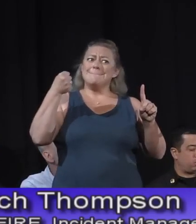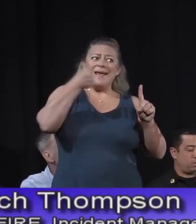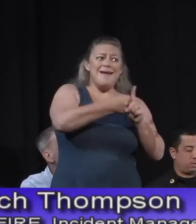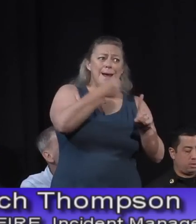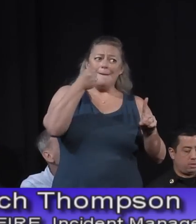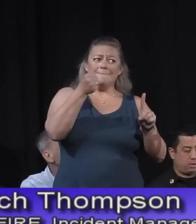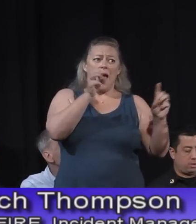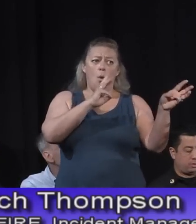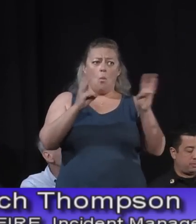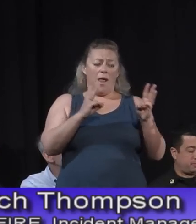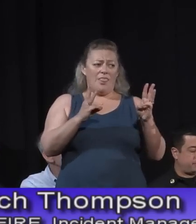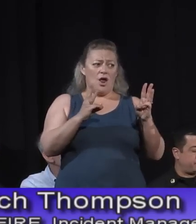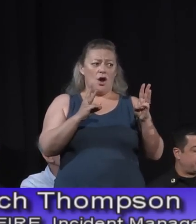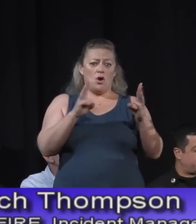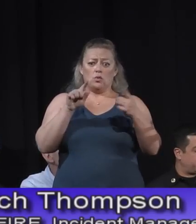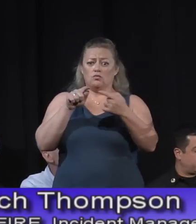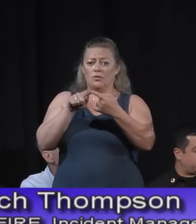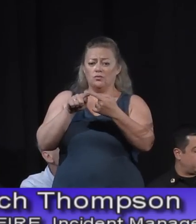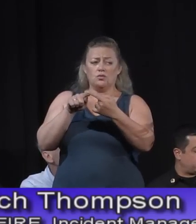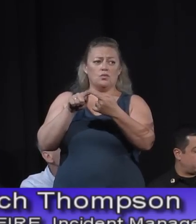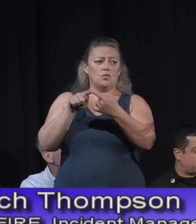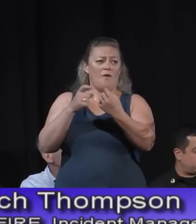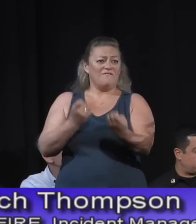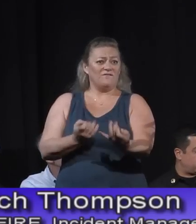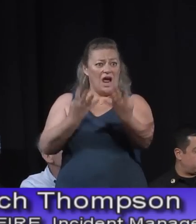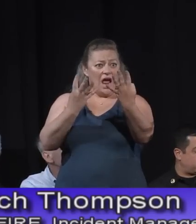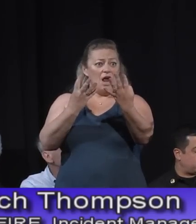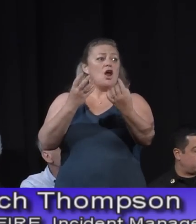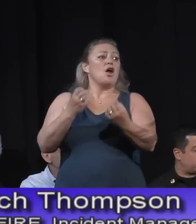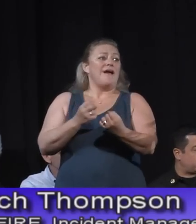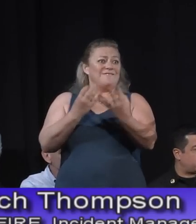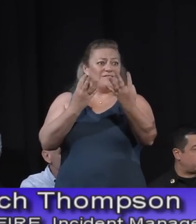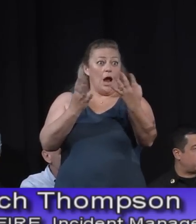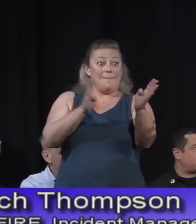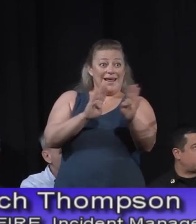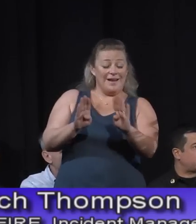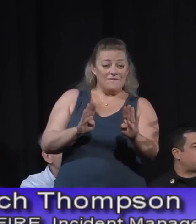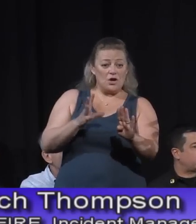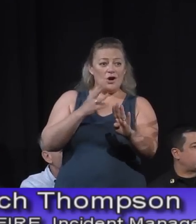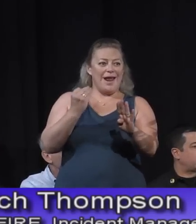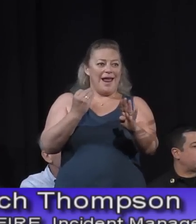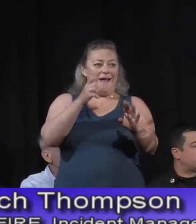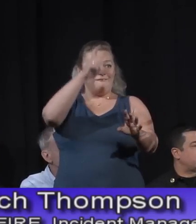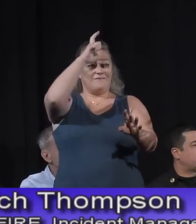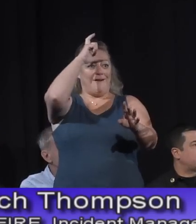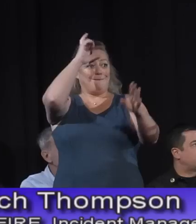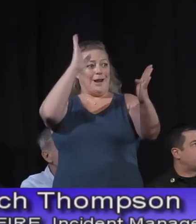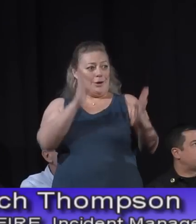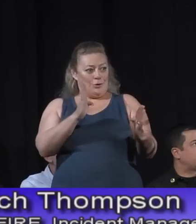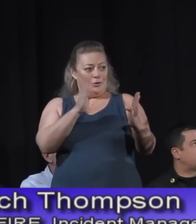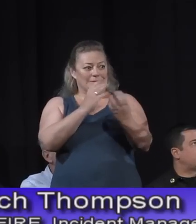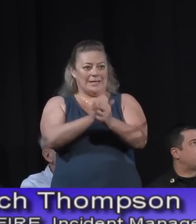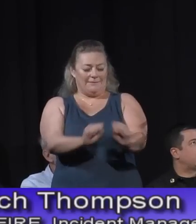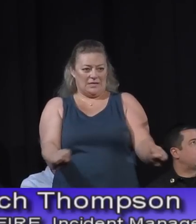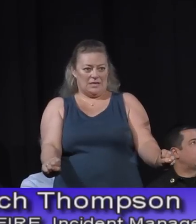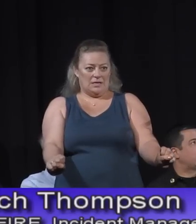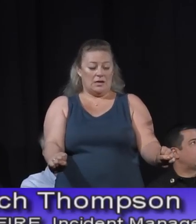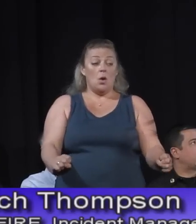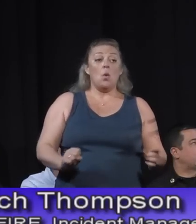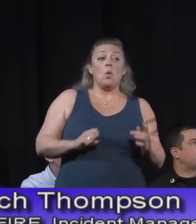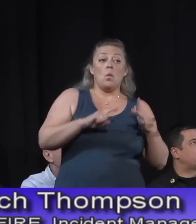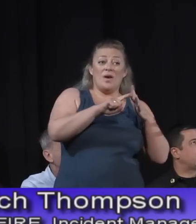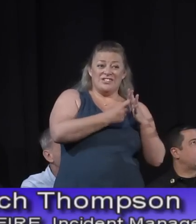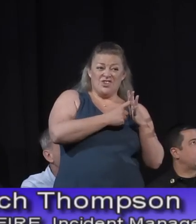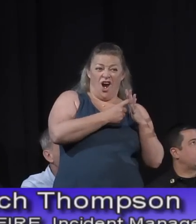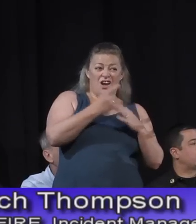fire and fire behavior, and therefore firefighters safety. When this fire first took off Monday night, the area was under a strong Santa Ana wind